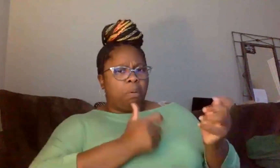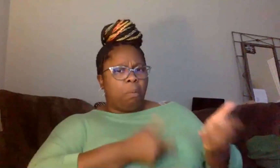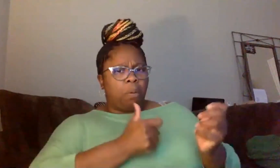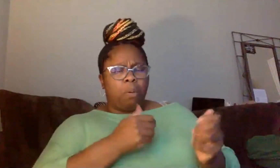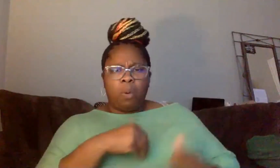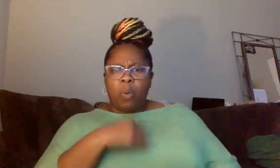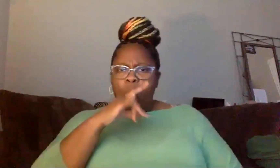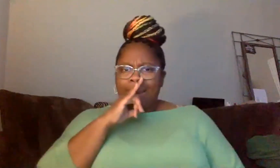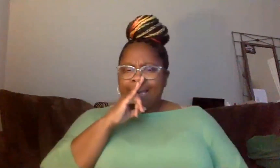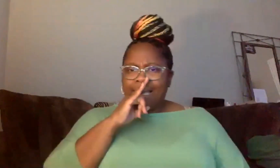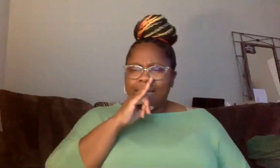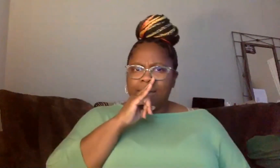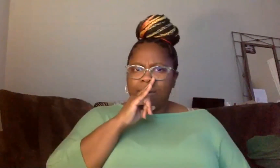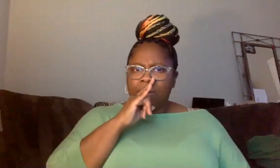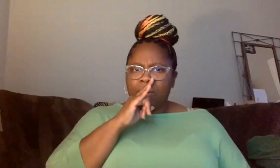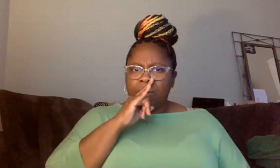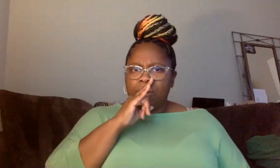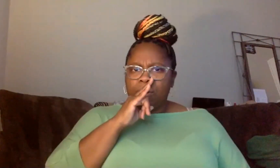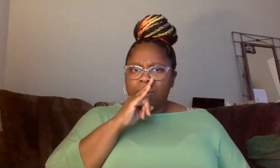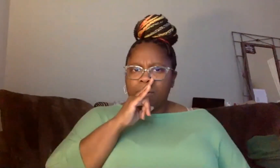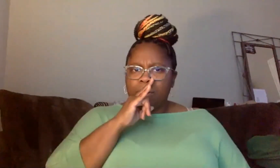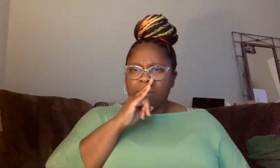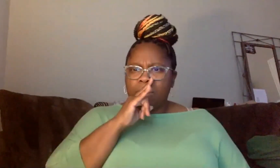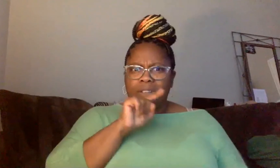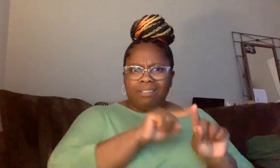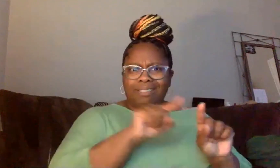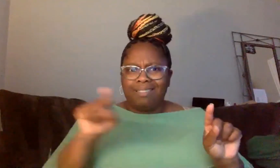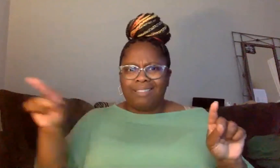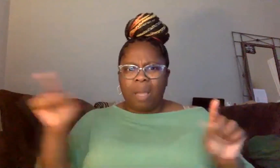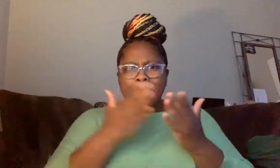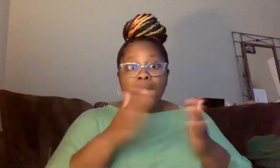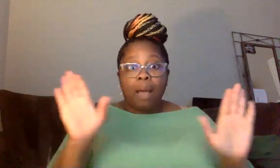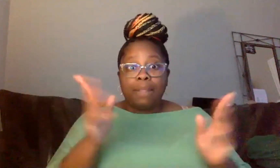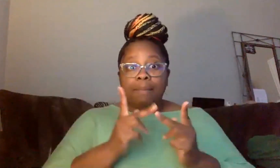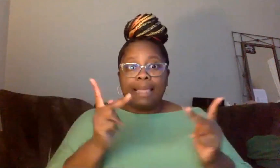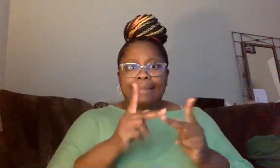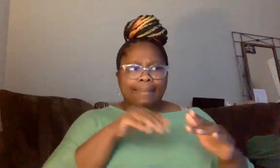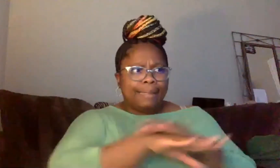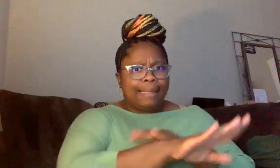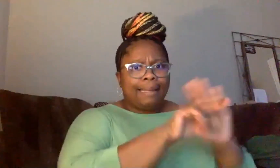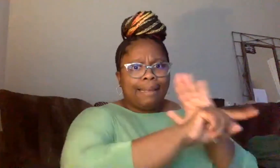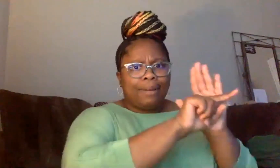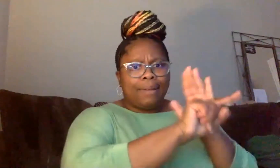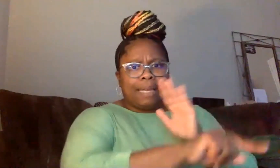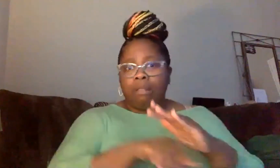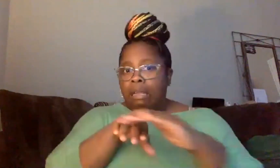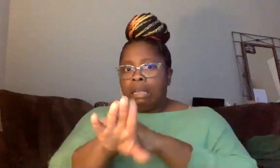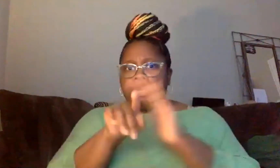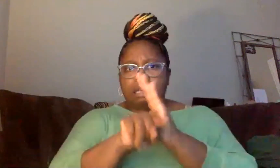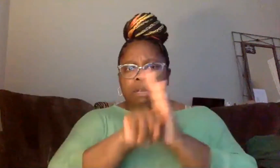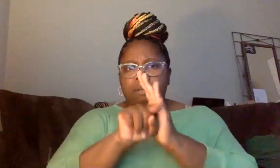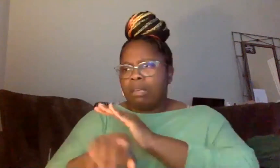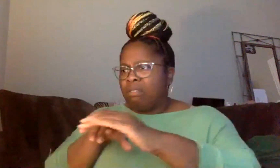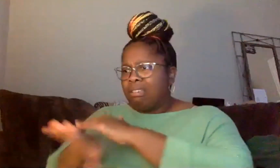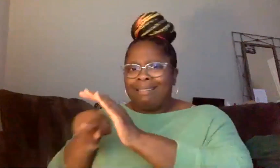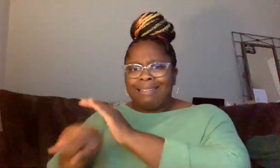schools, like, like these are public places and they're killing people, but yet they get arrested. Yet they're arrested